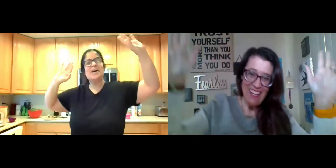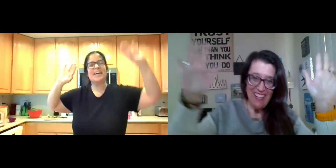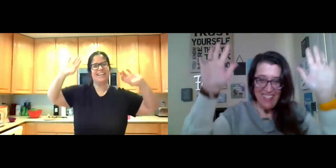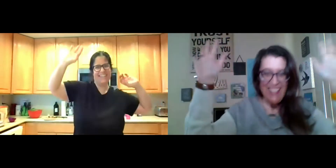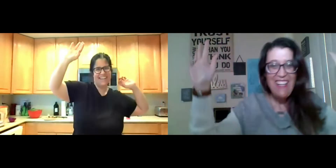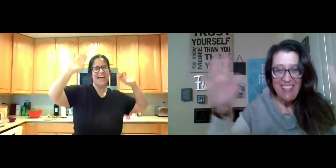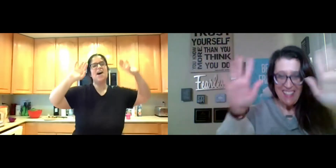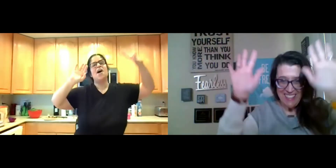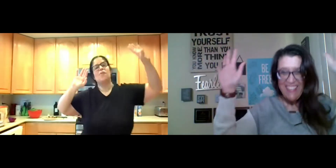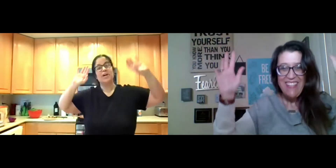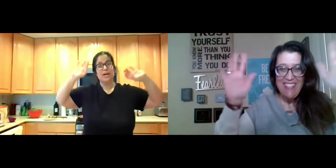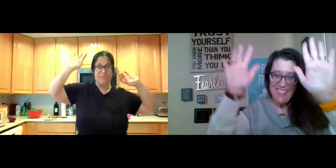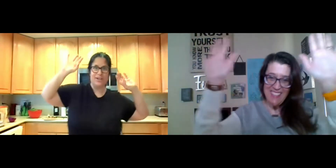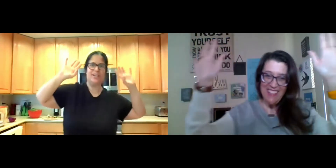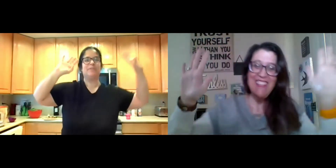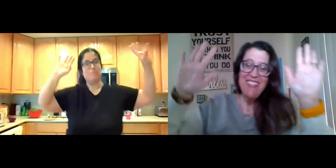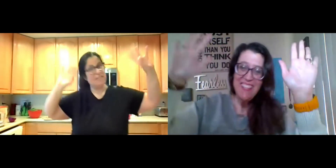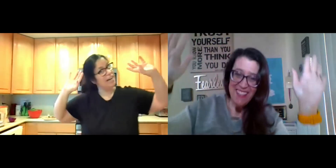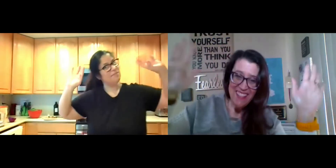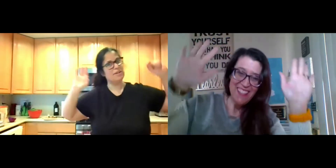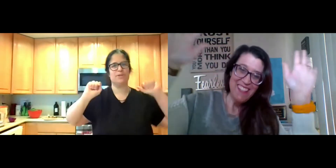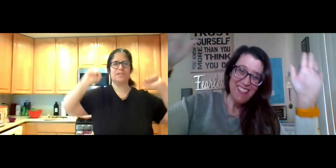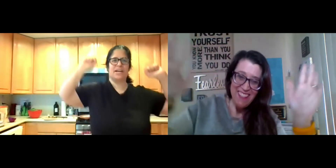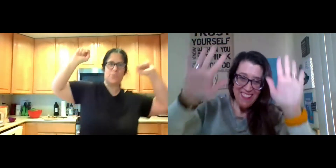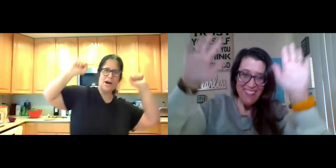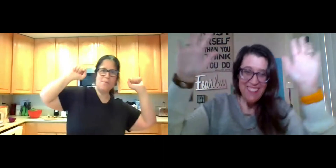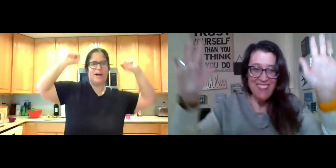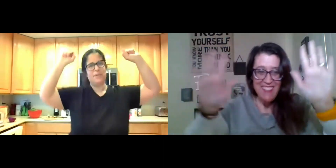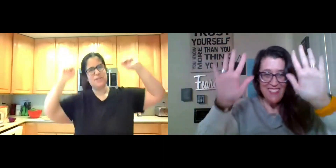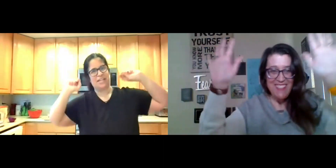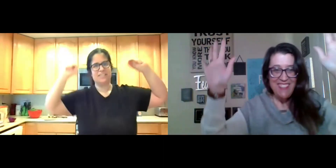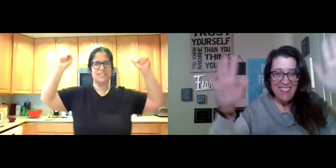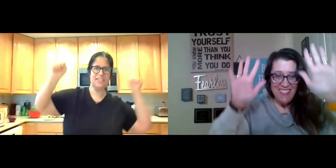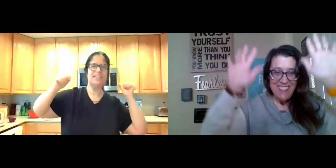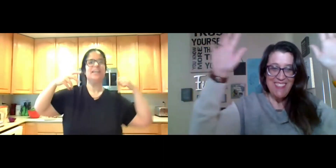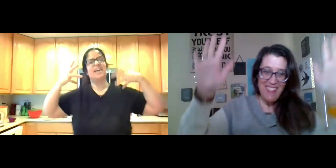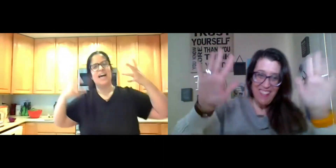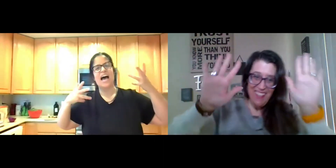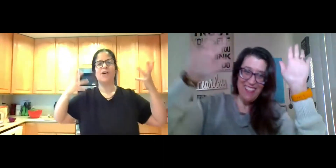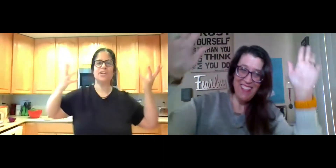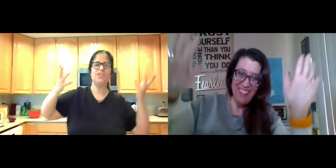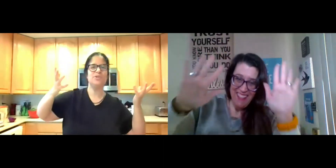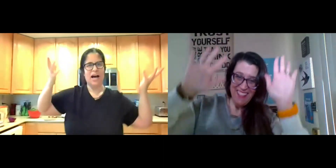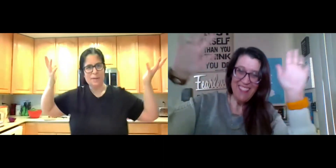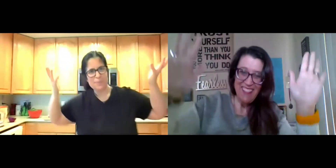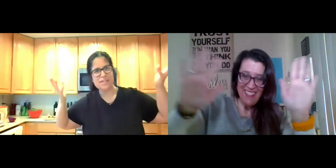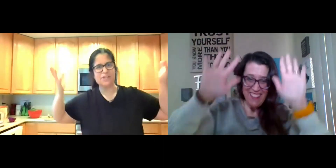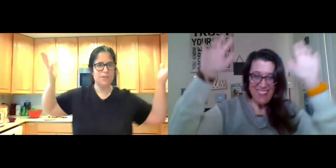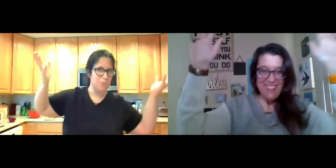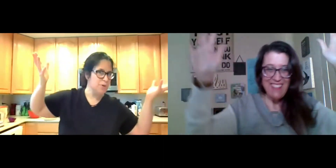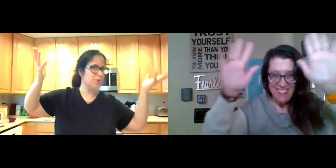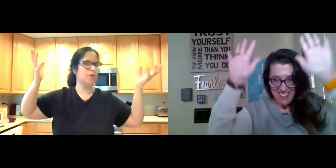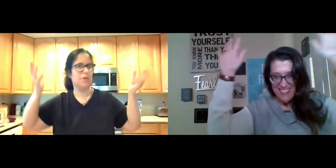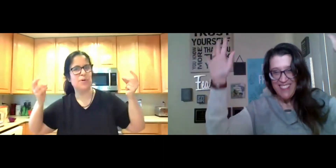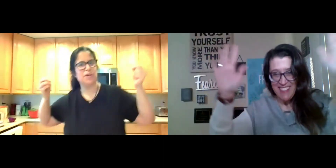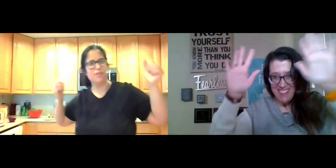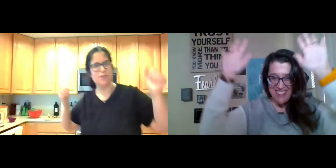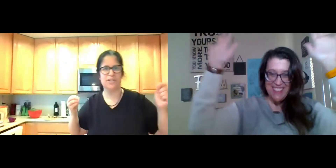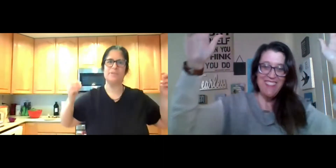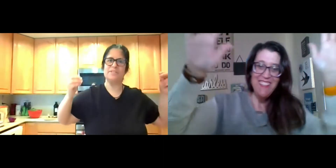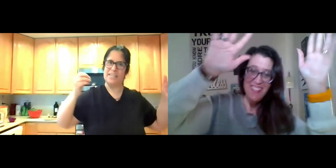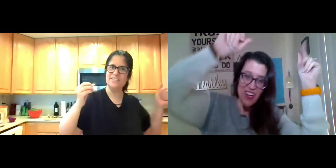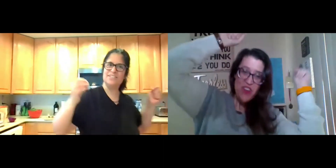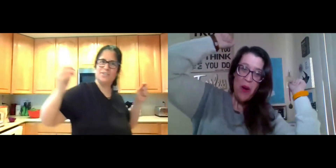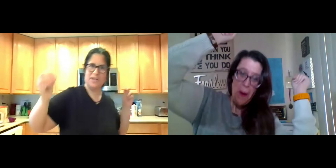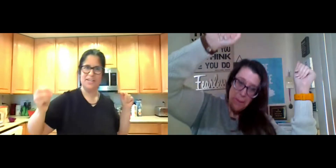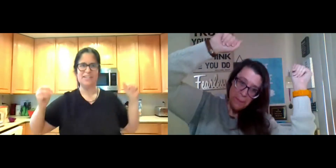But you know, whatever, maybe not. Maybe they'll be like, wow, mom, you're dancing. How can you not be in a good mood if